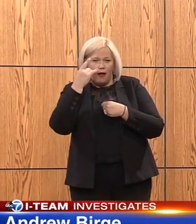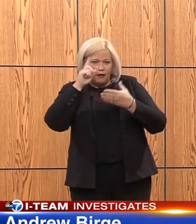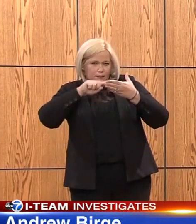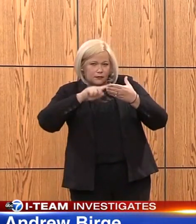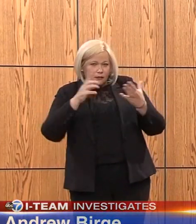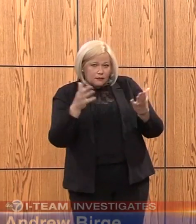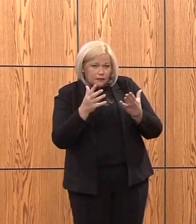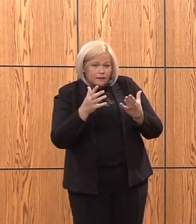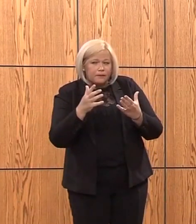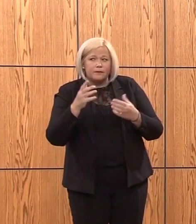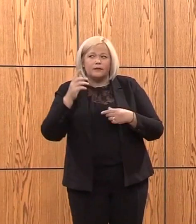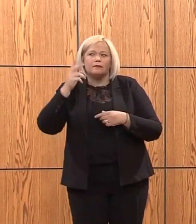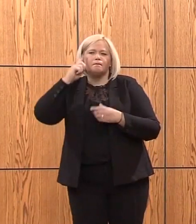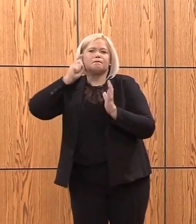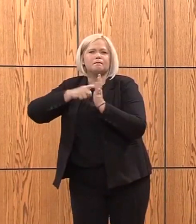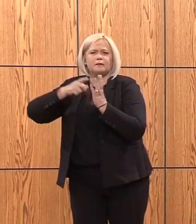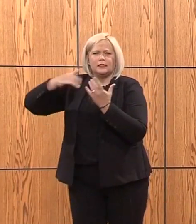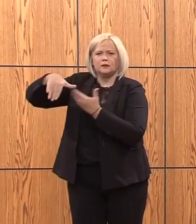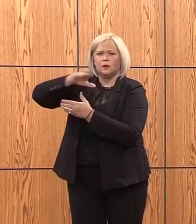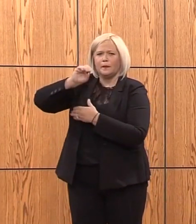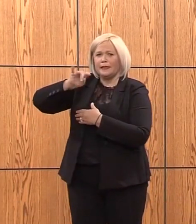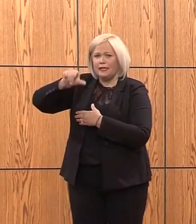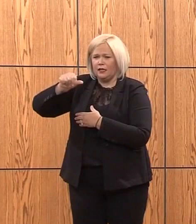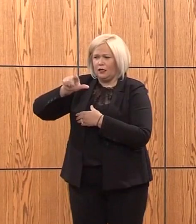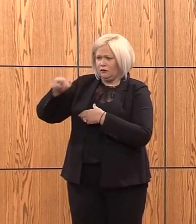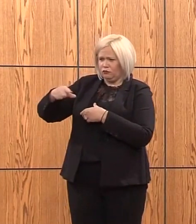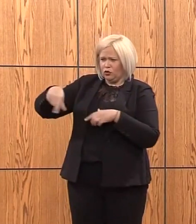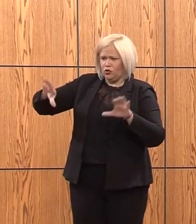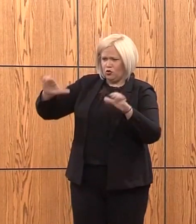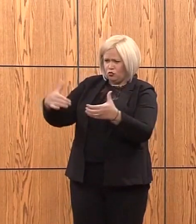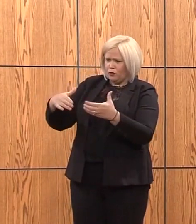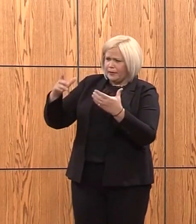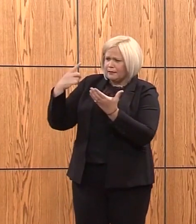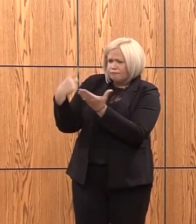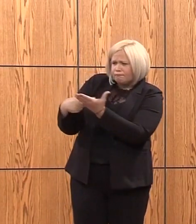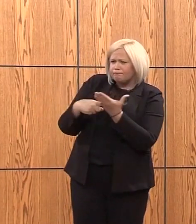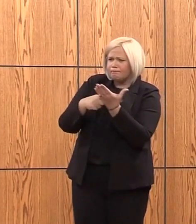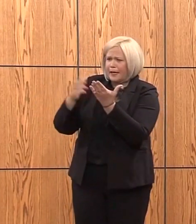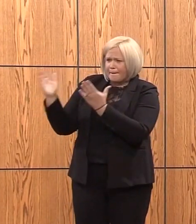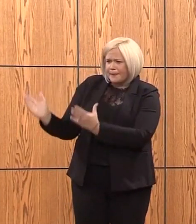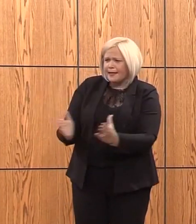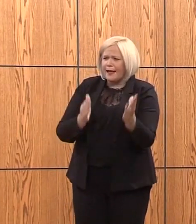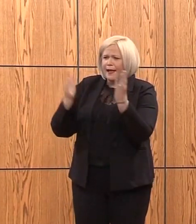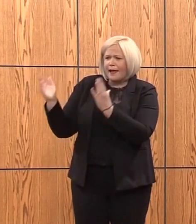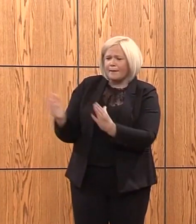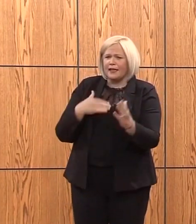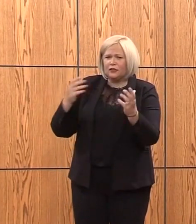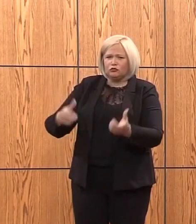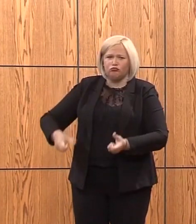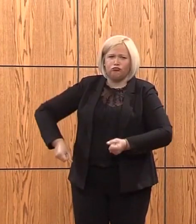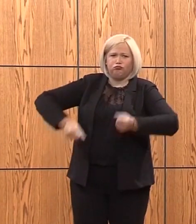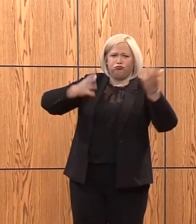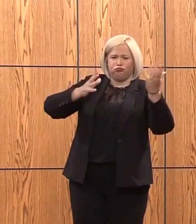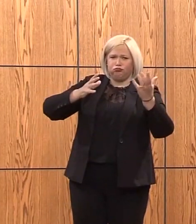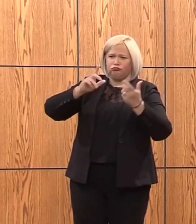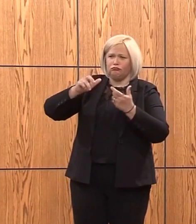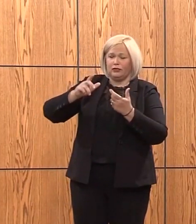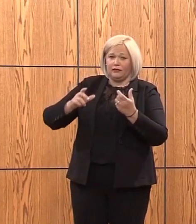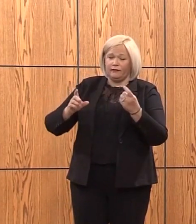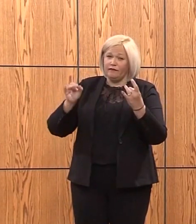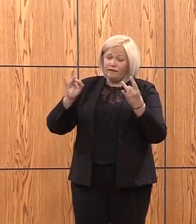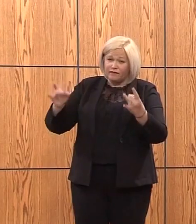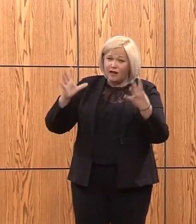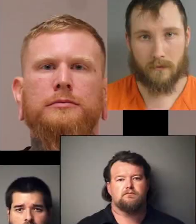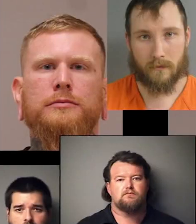that through social media that a group of individuals was discussing the violent overthrow of certain government and law